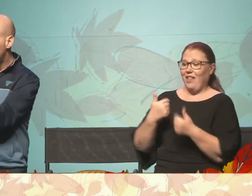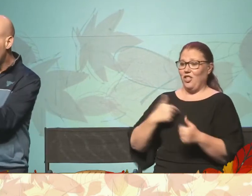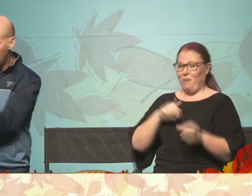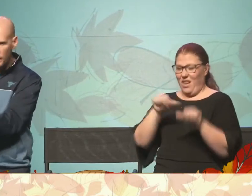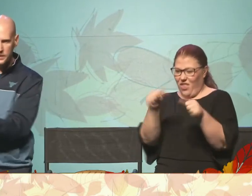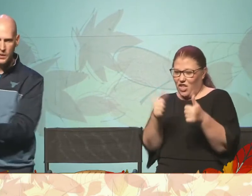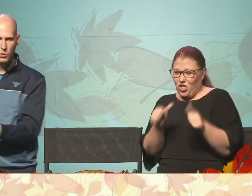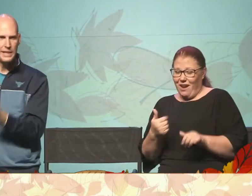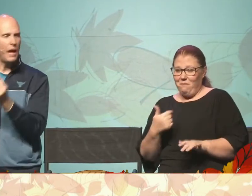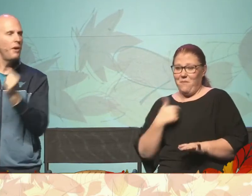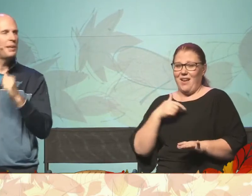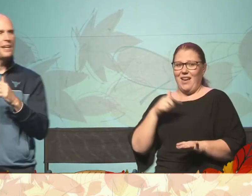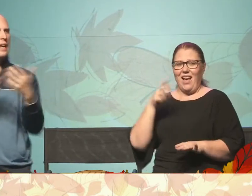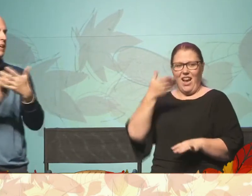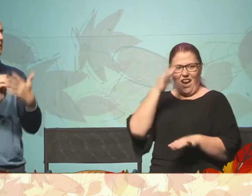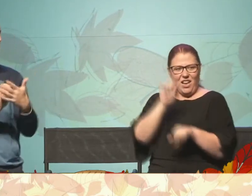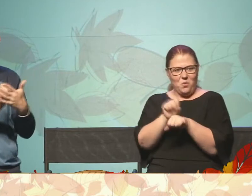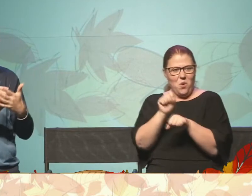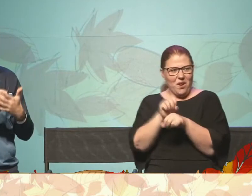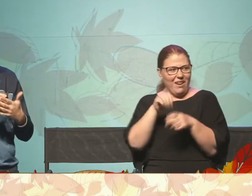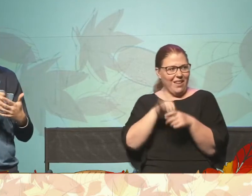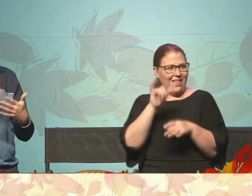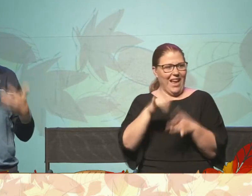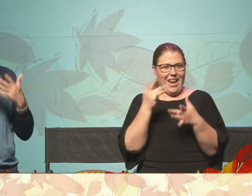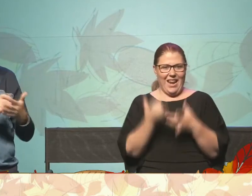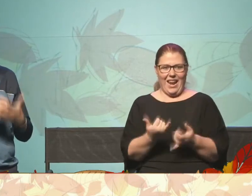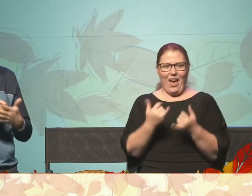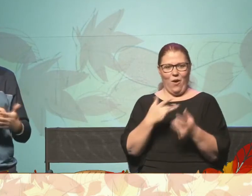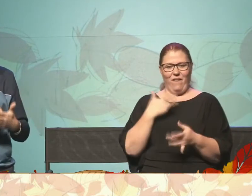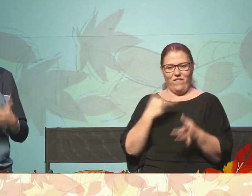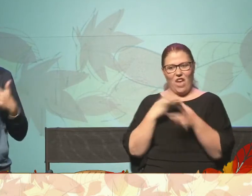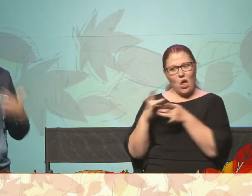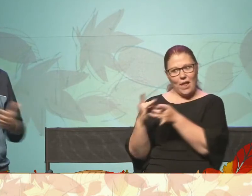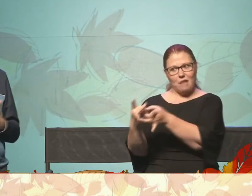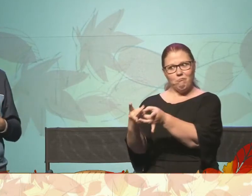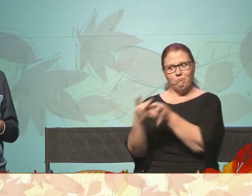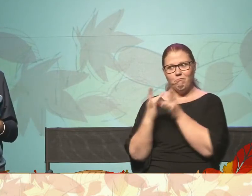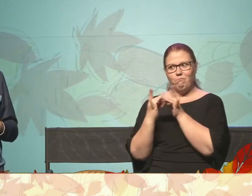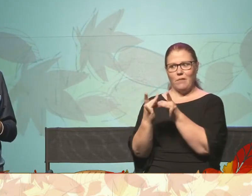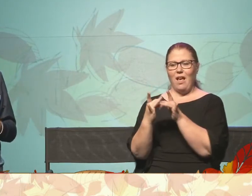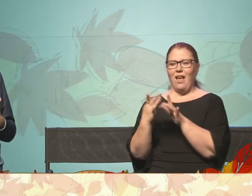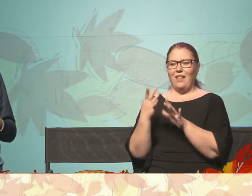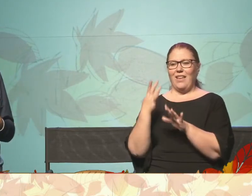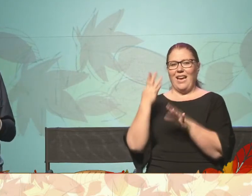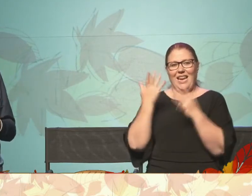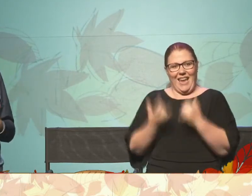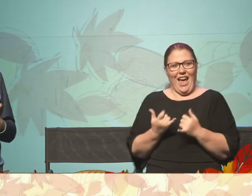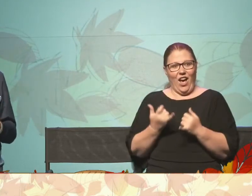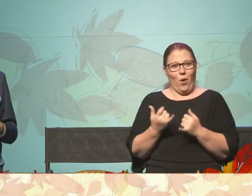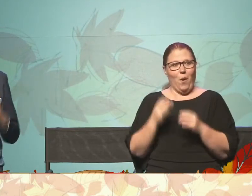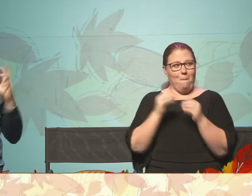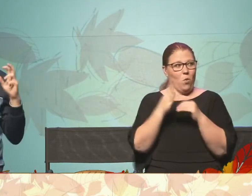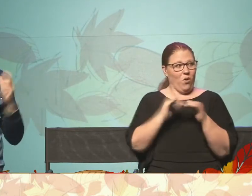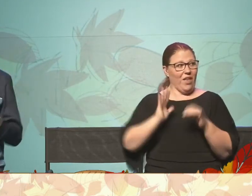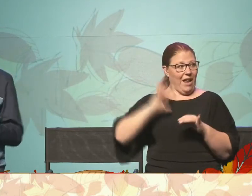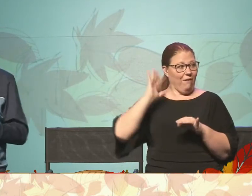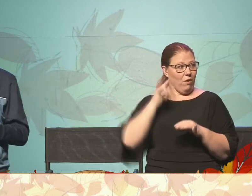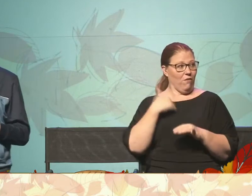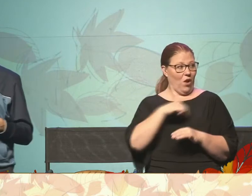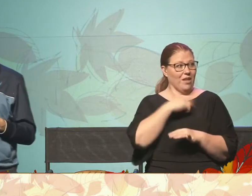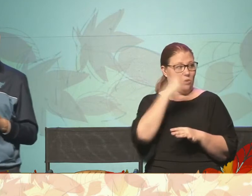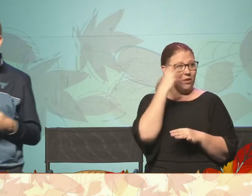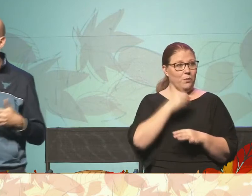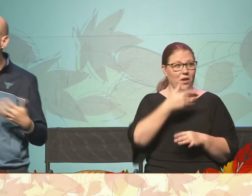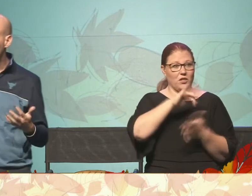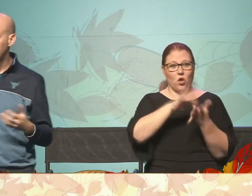This is where God is at work. Now I'm connected. And in our world right now, more than ever, I think for us to experience the glory of God,